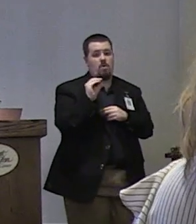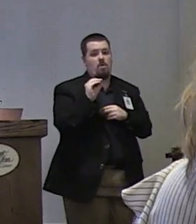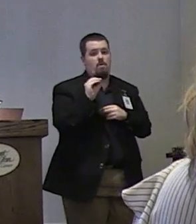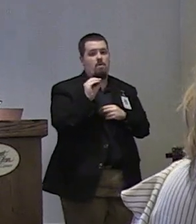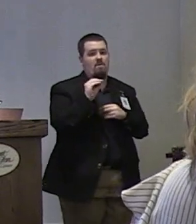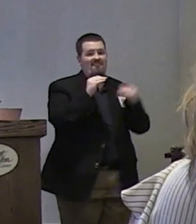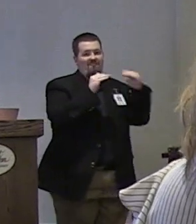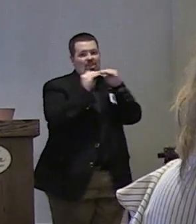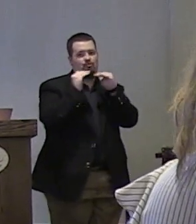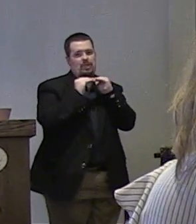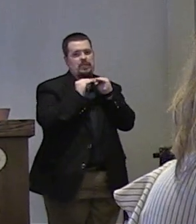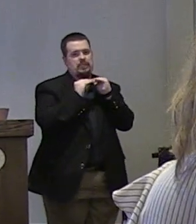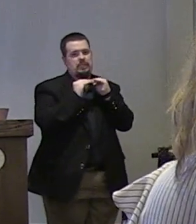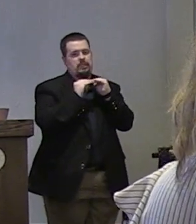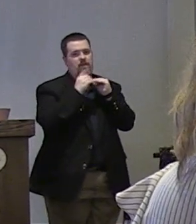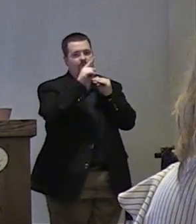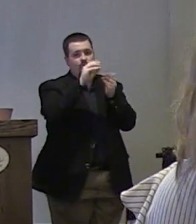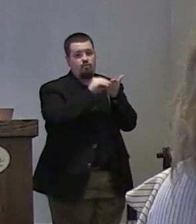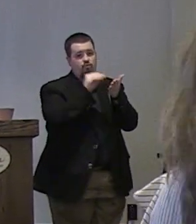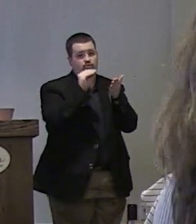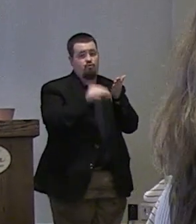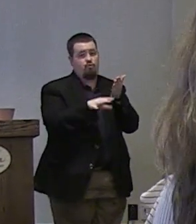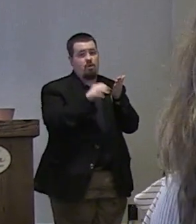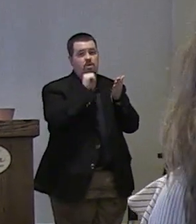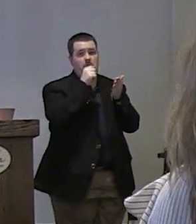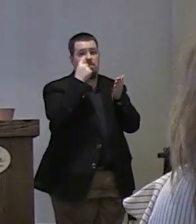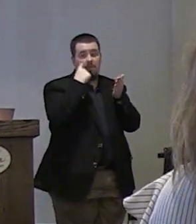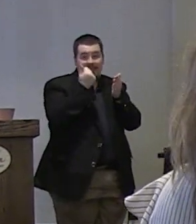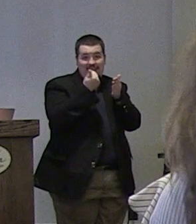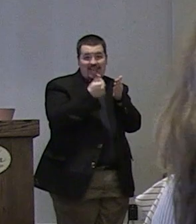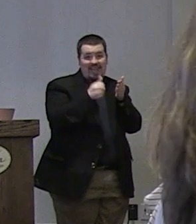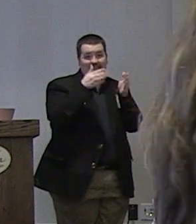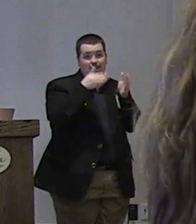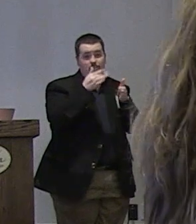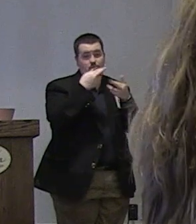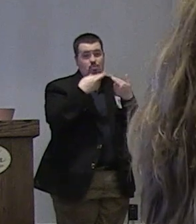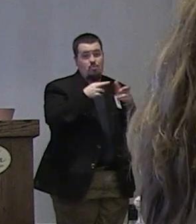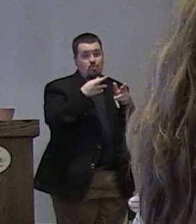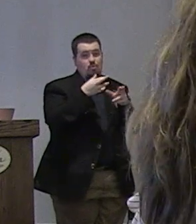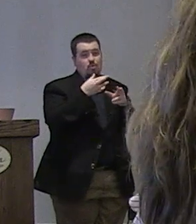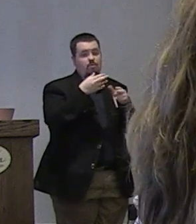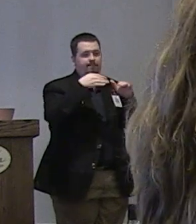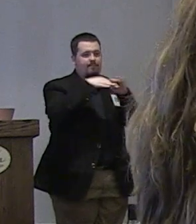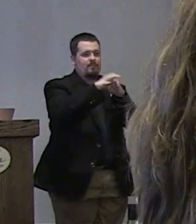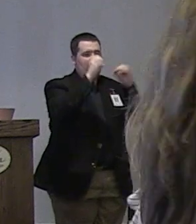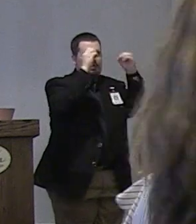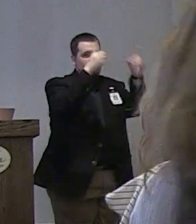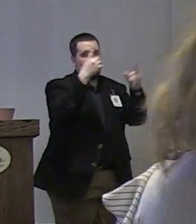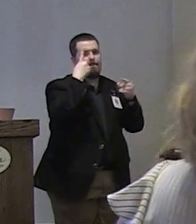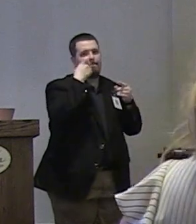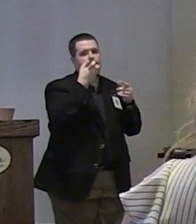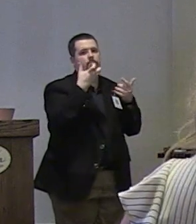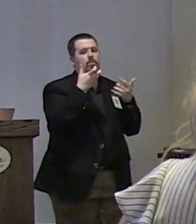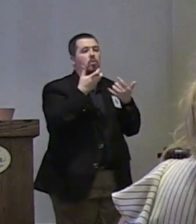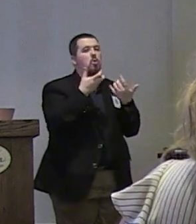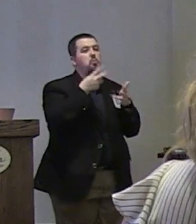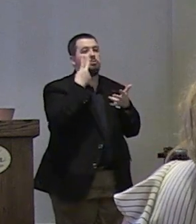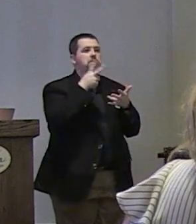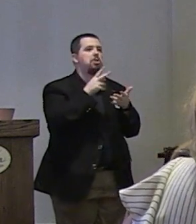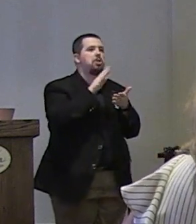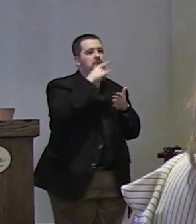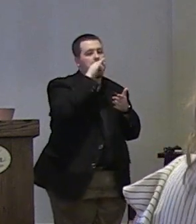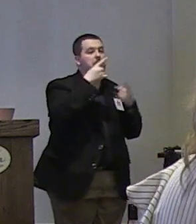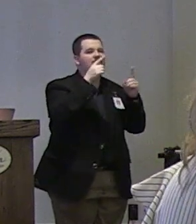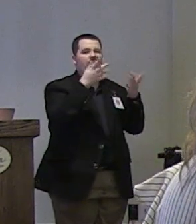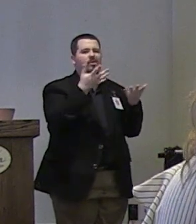the fairness of our students i don't think any person in this room got into education because they didn't want to see kids succeed